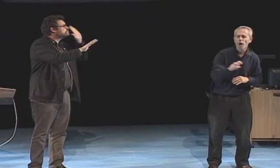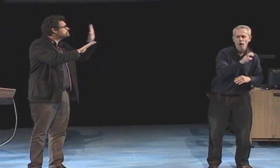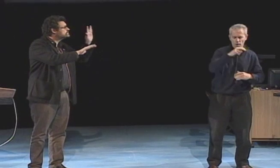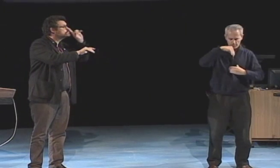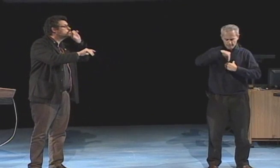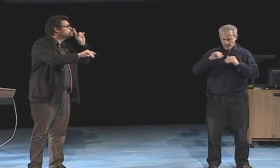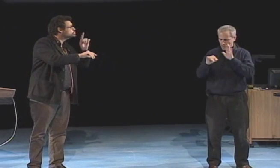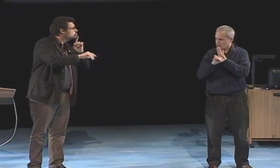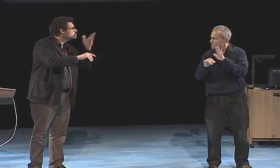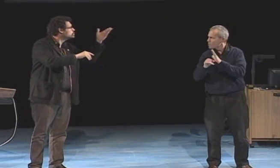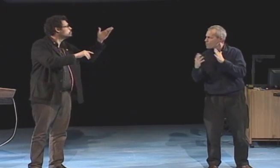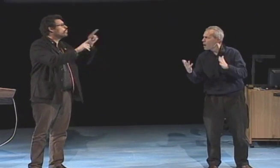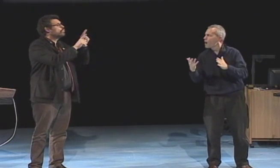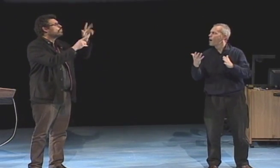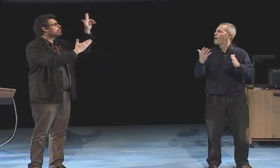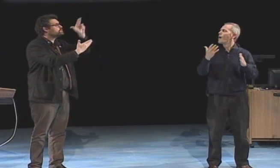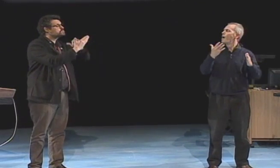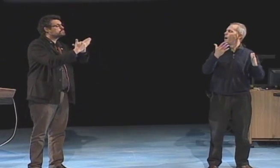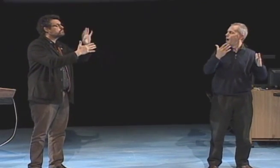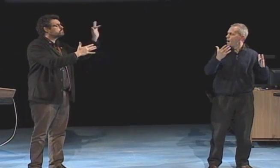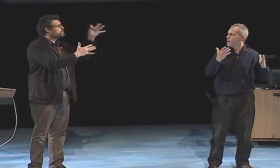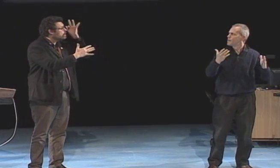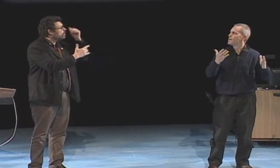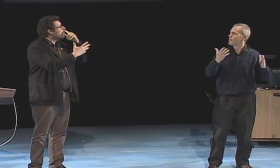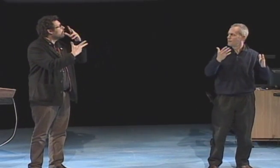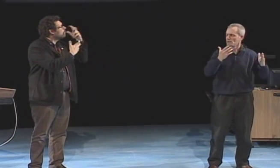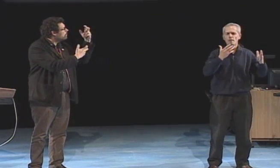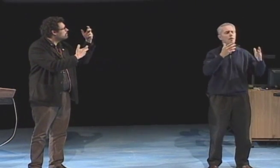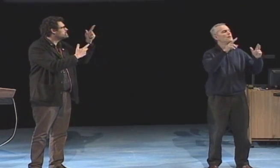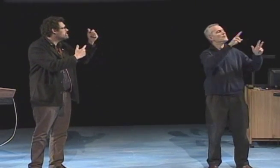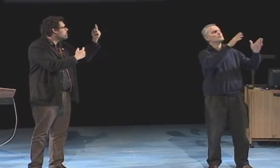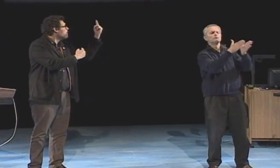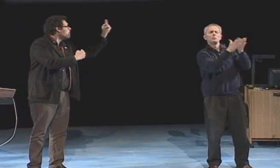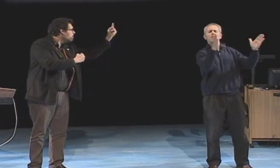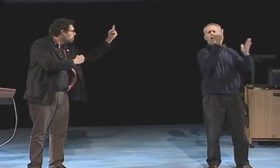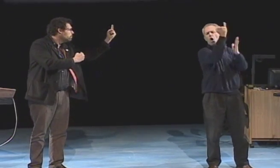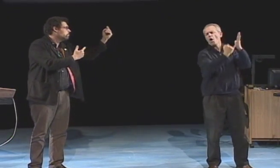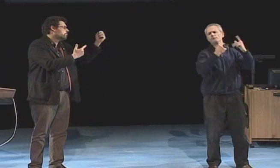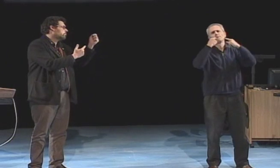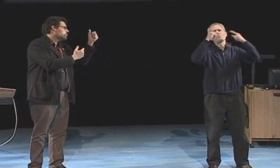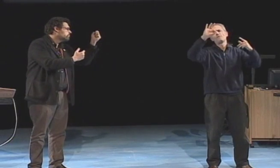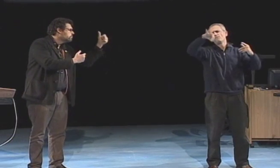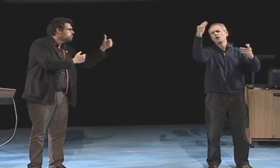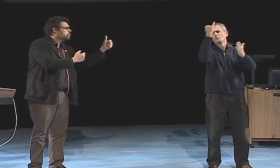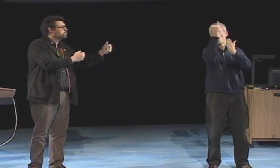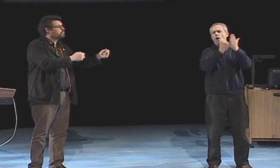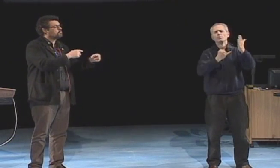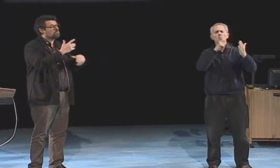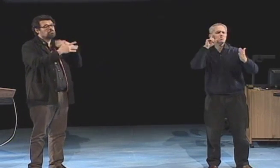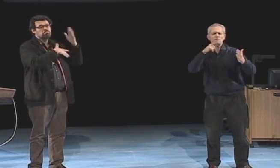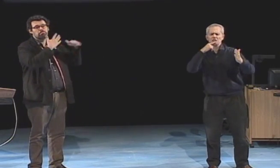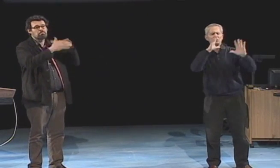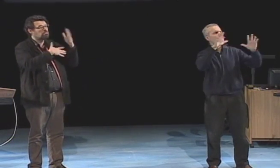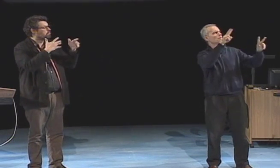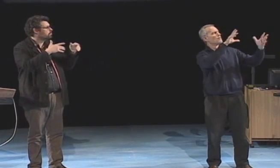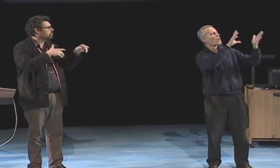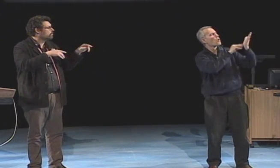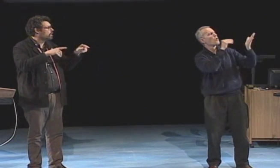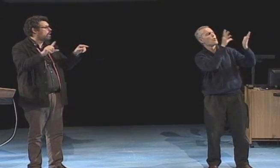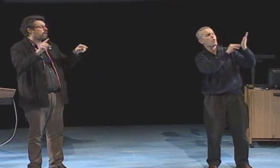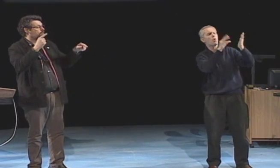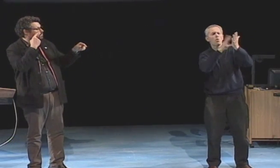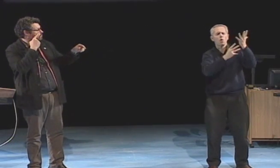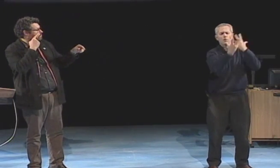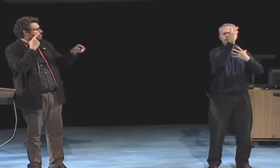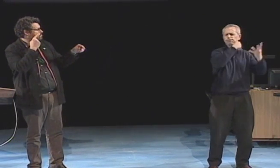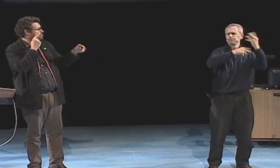I was enmeshed in exploring myself and the world. Looking at